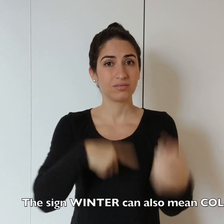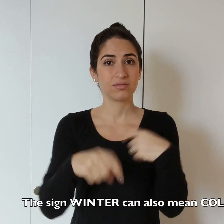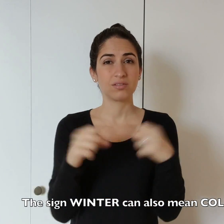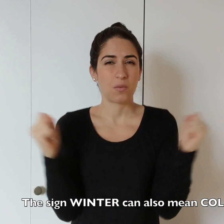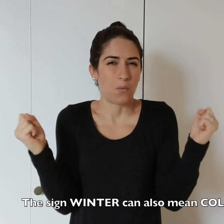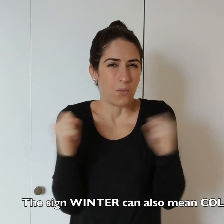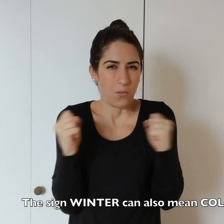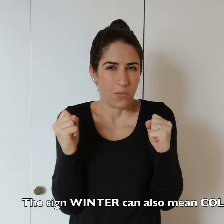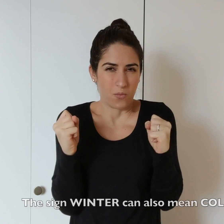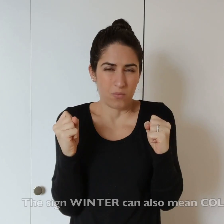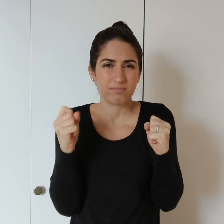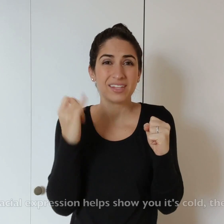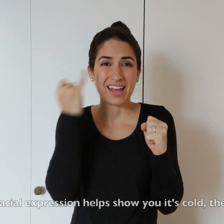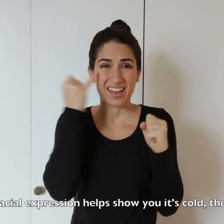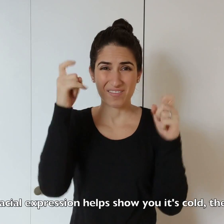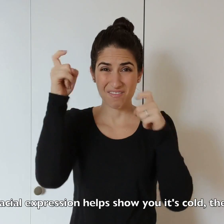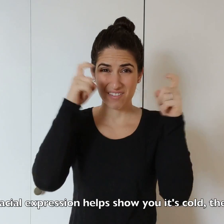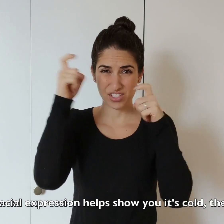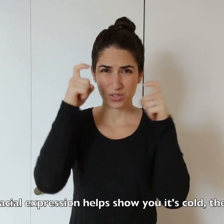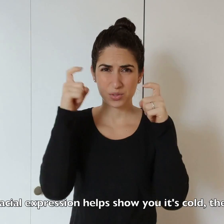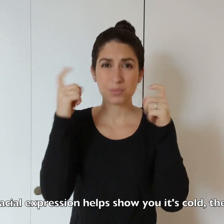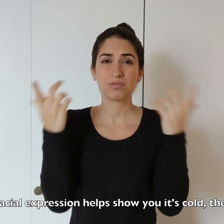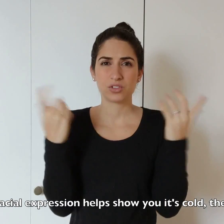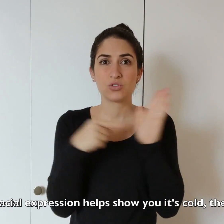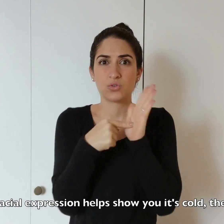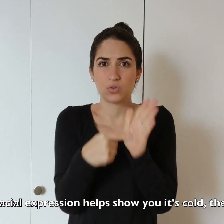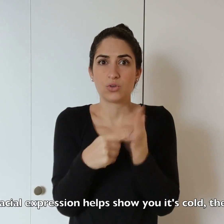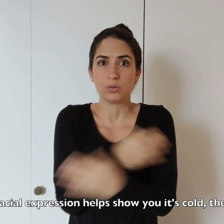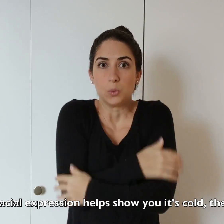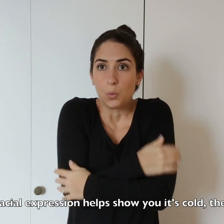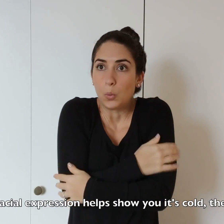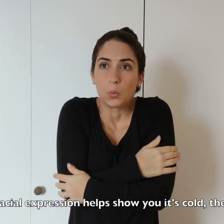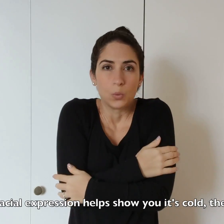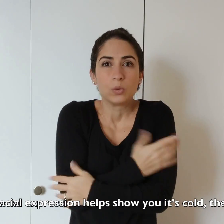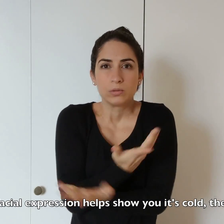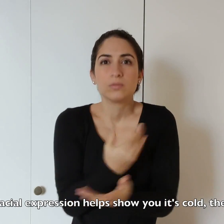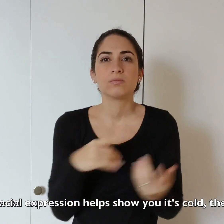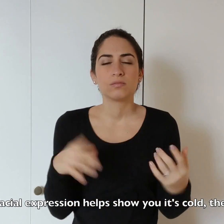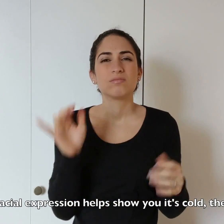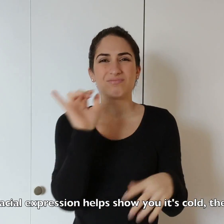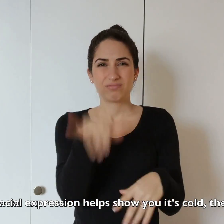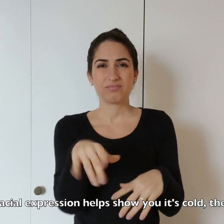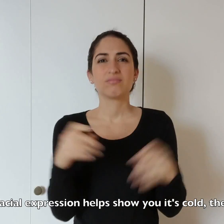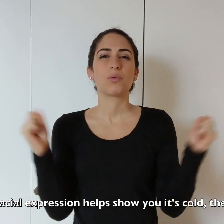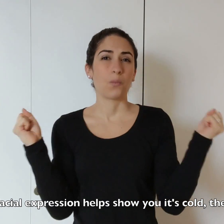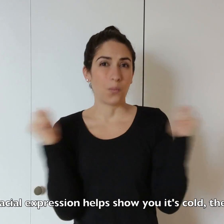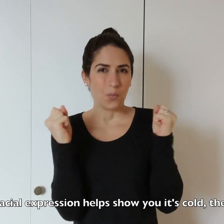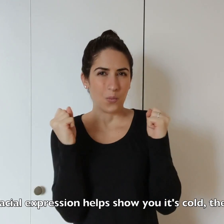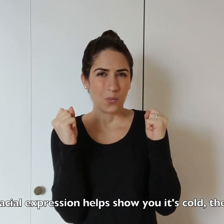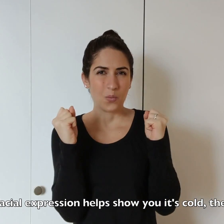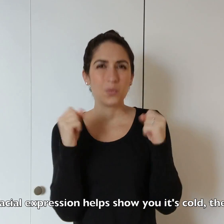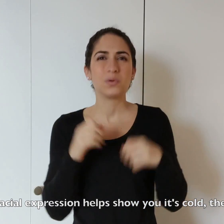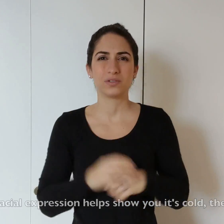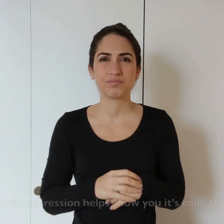That's also the sign cold. If your facial expression is showing you it's cold, then cold,